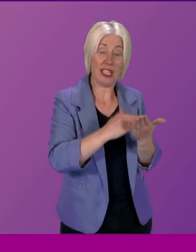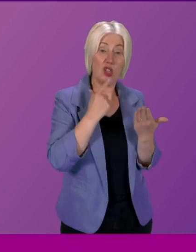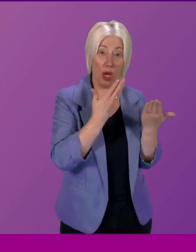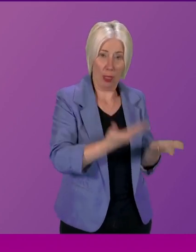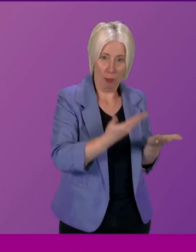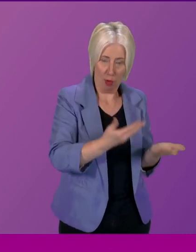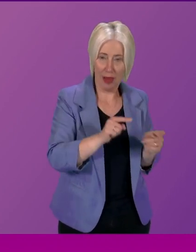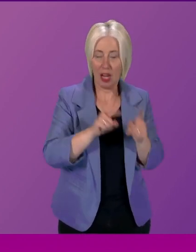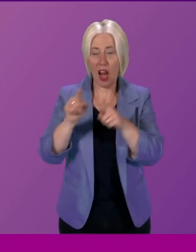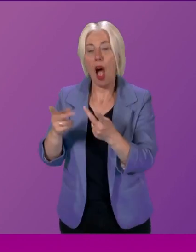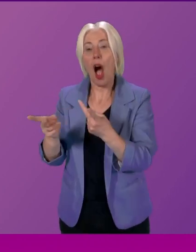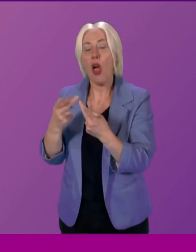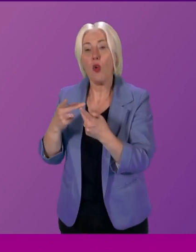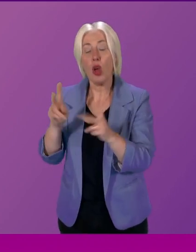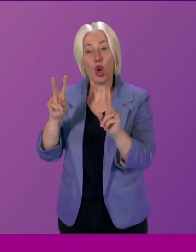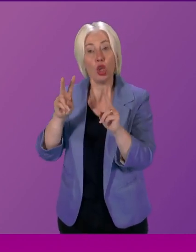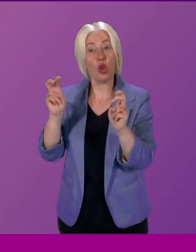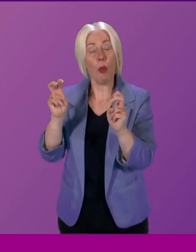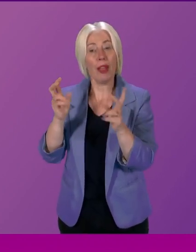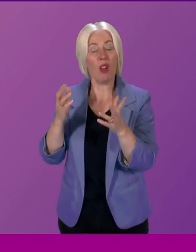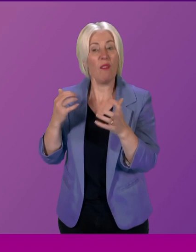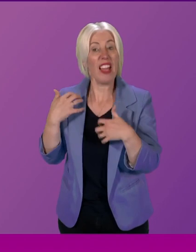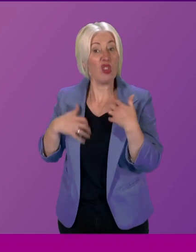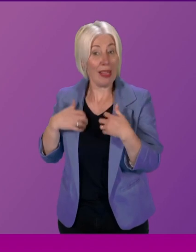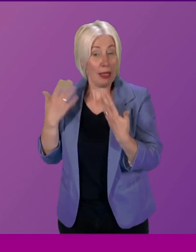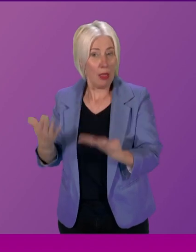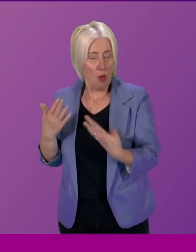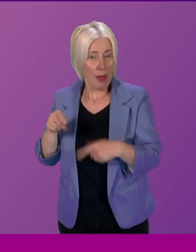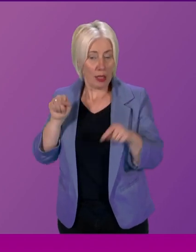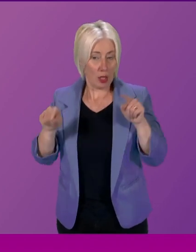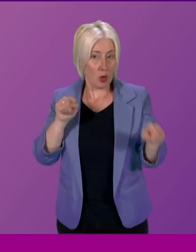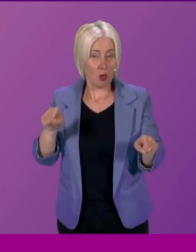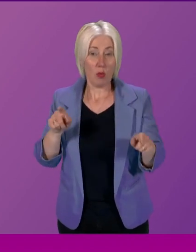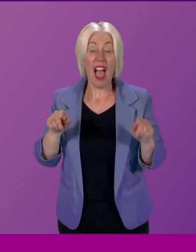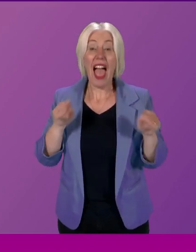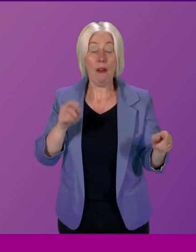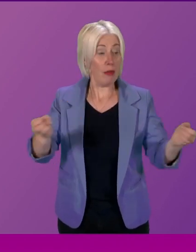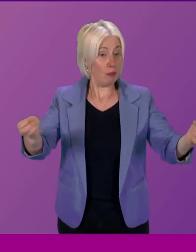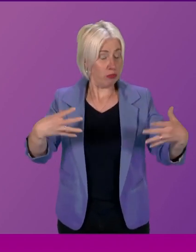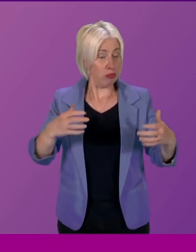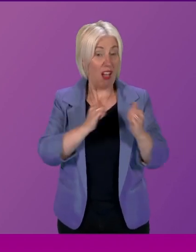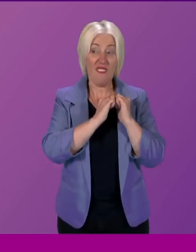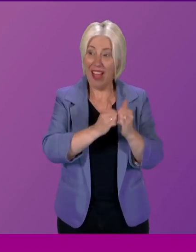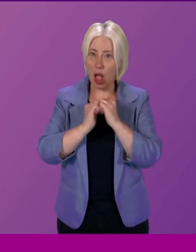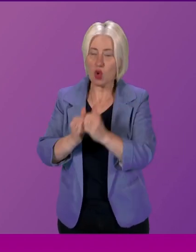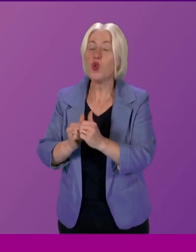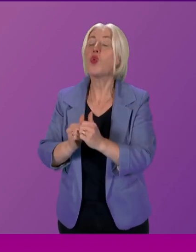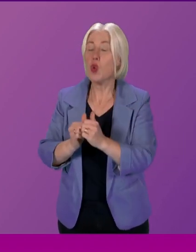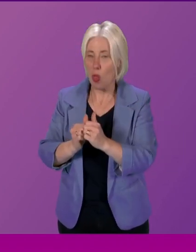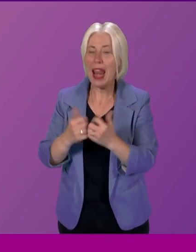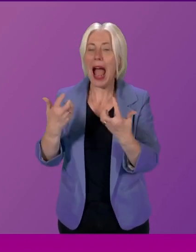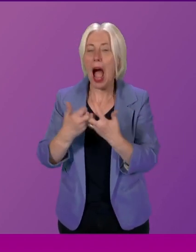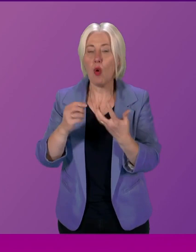topic of interest, should be adopted. And if they are deemed to be of value, then a model for further use